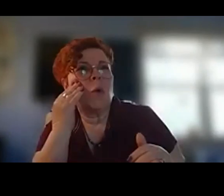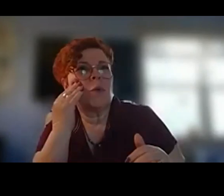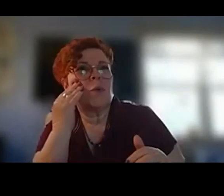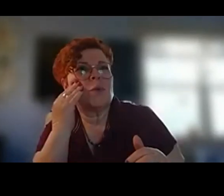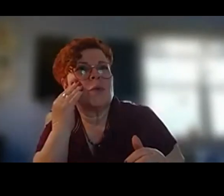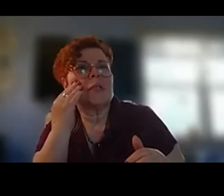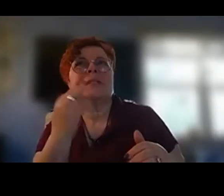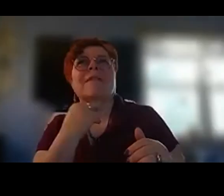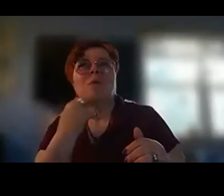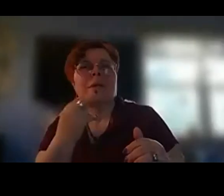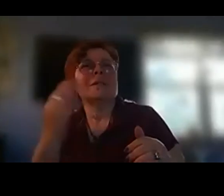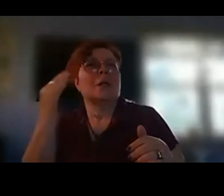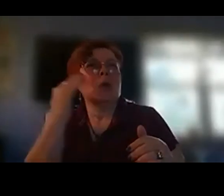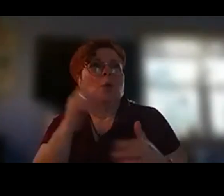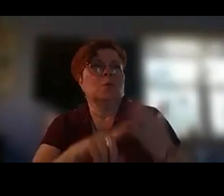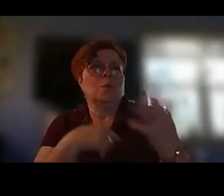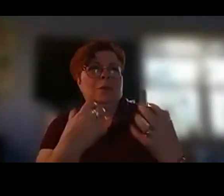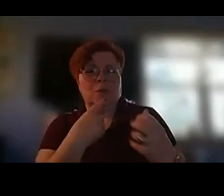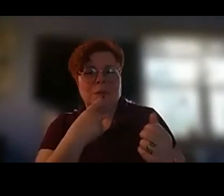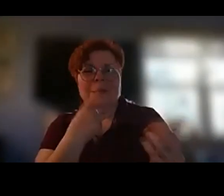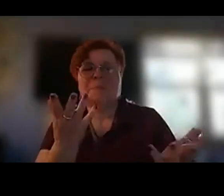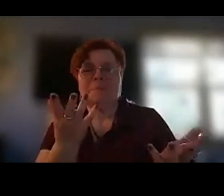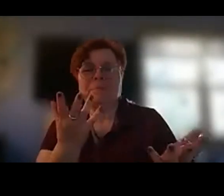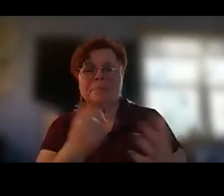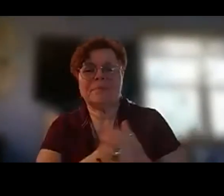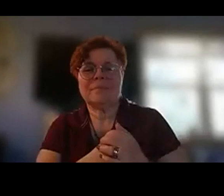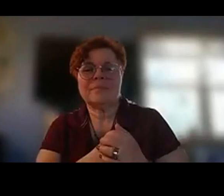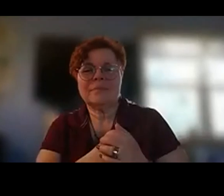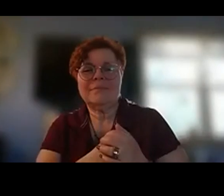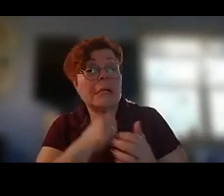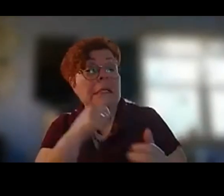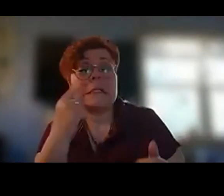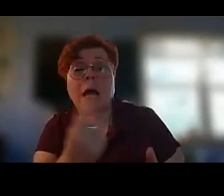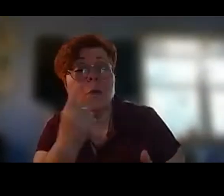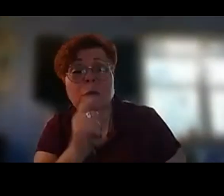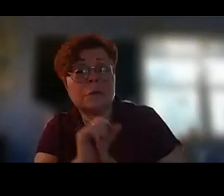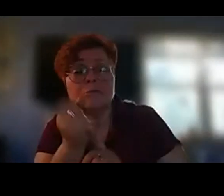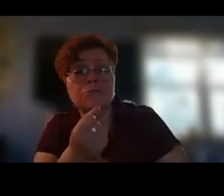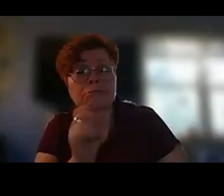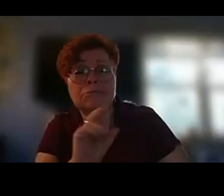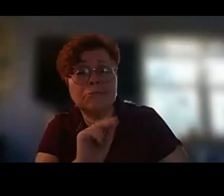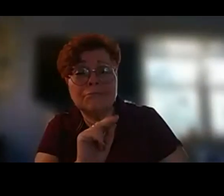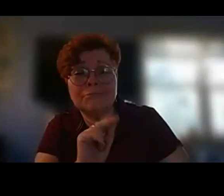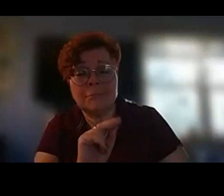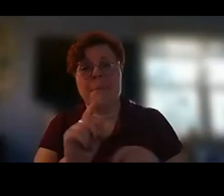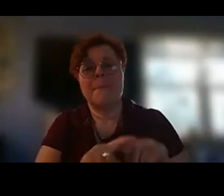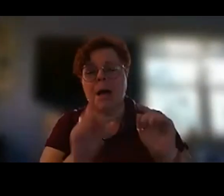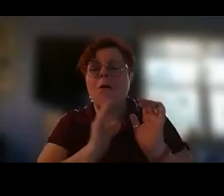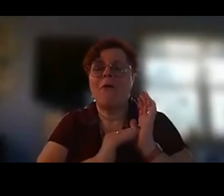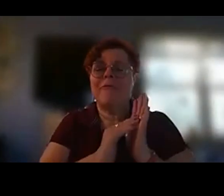knows what it wants to say um it's not always the case uh but often but i